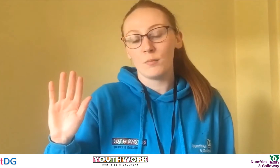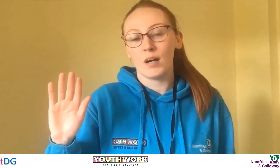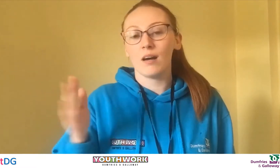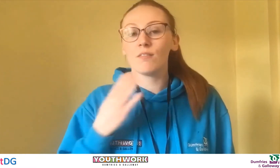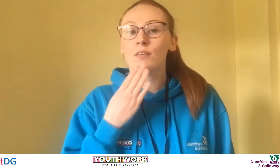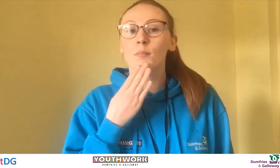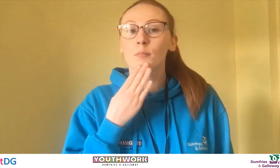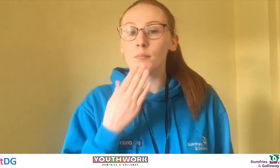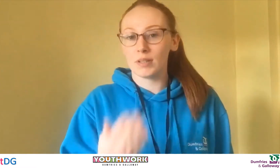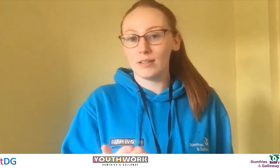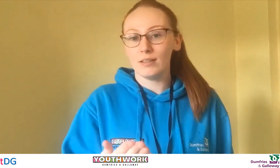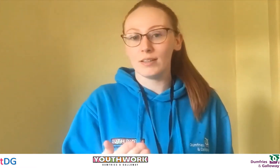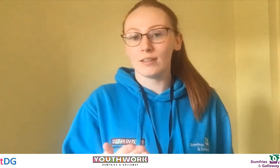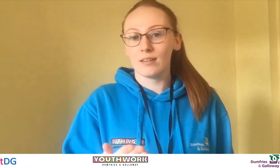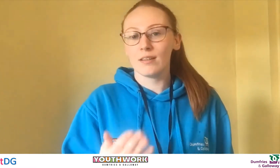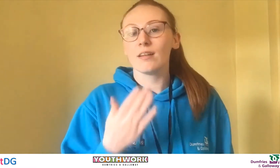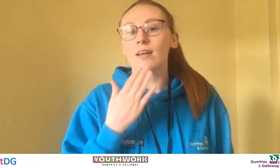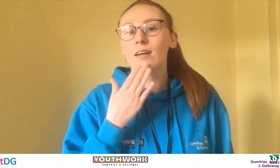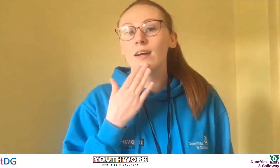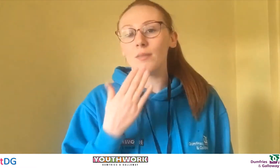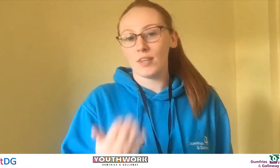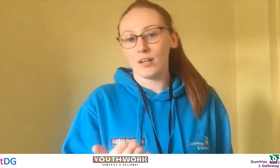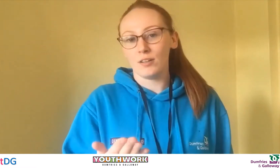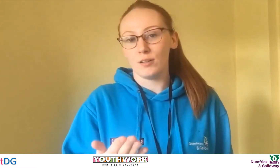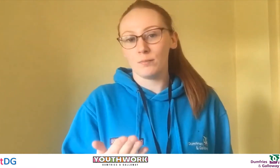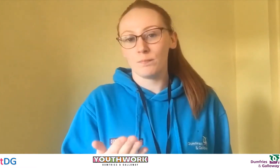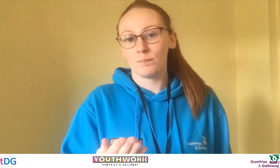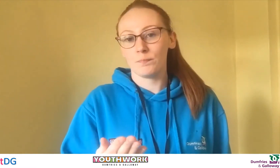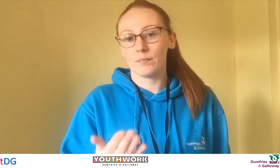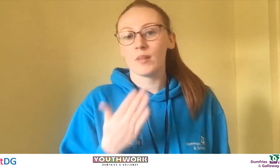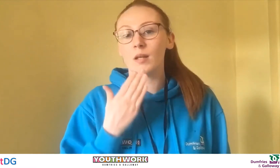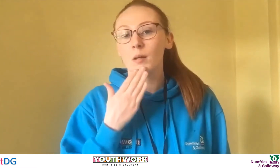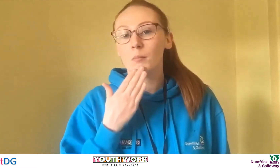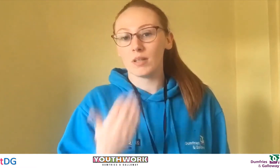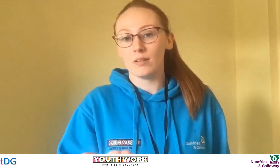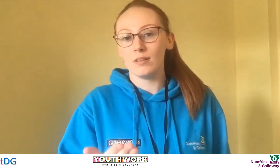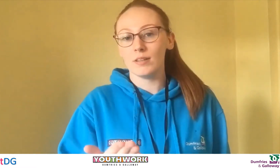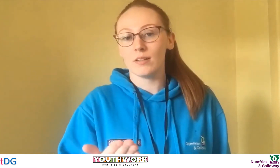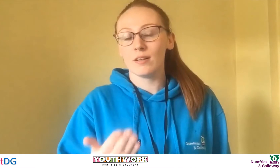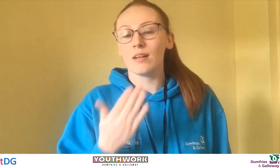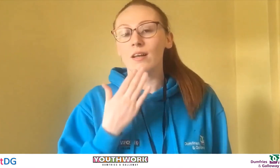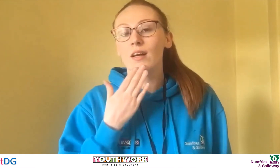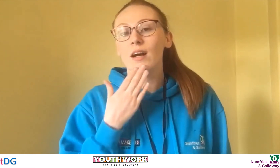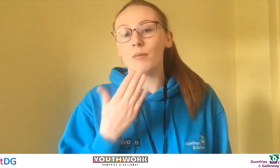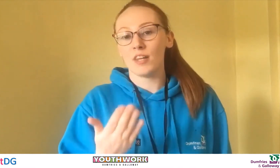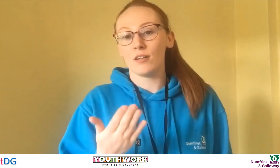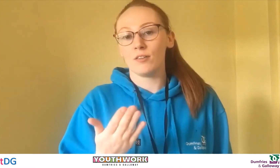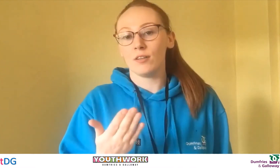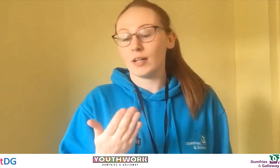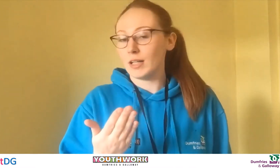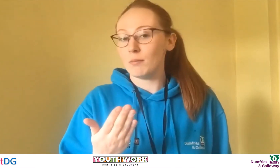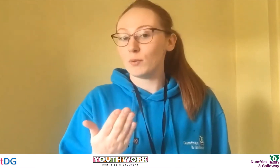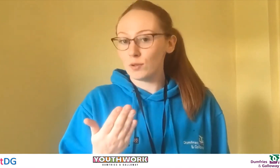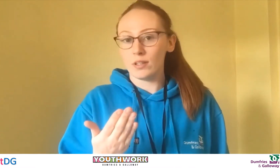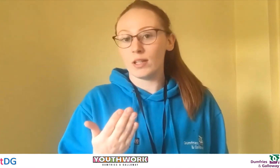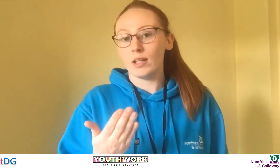we have please and thank you, please and thank you. Again, both the same,